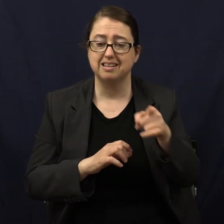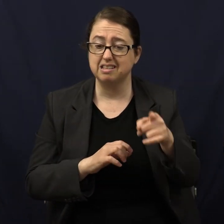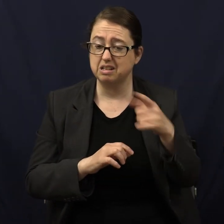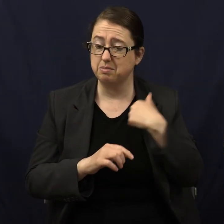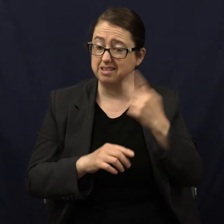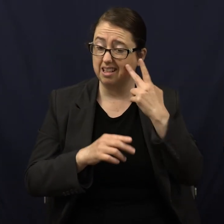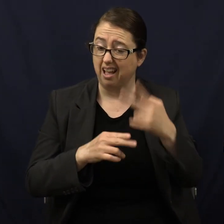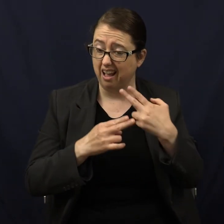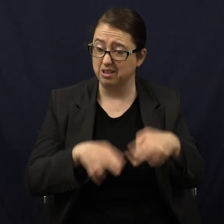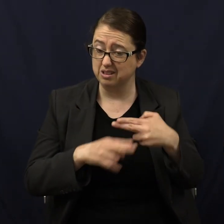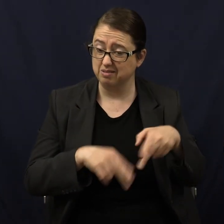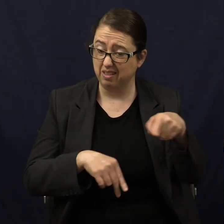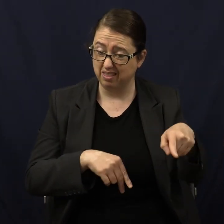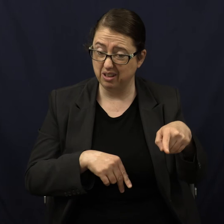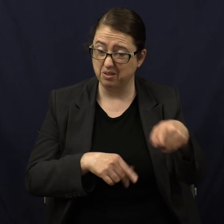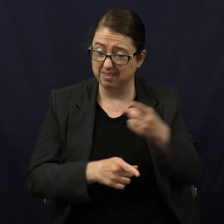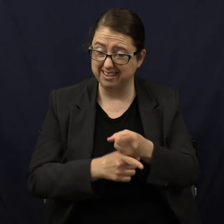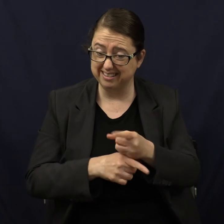eggs right there. Does that make sense?